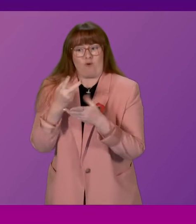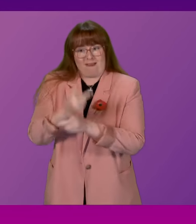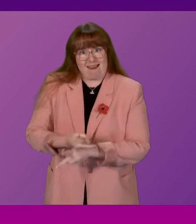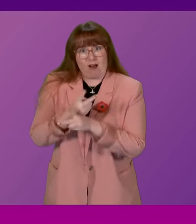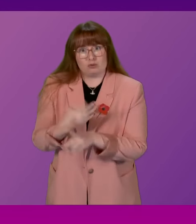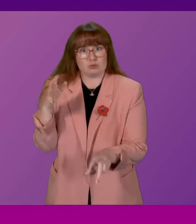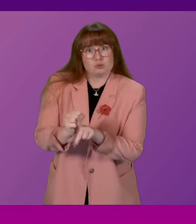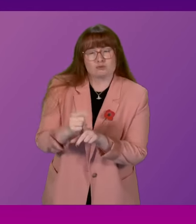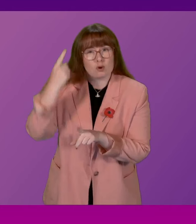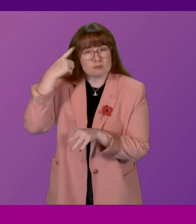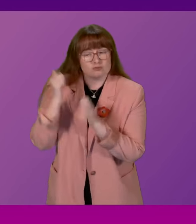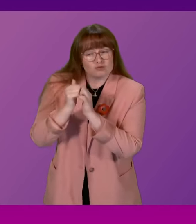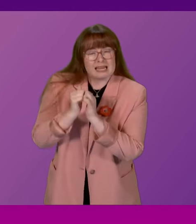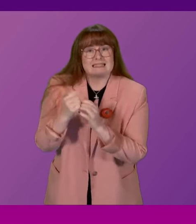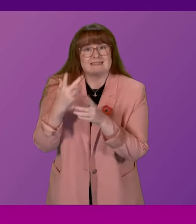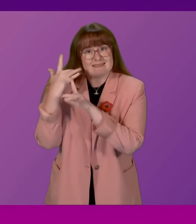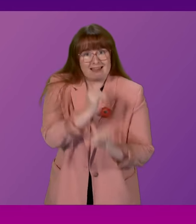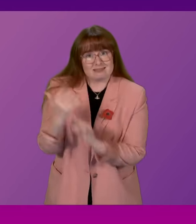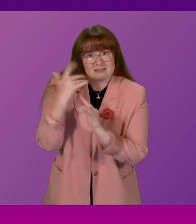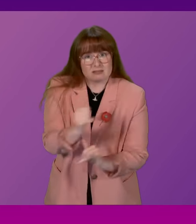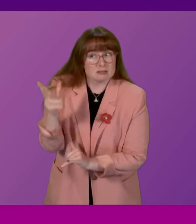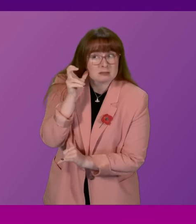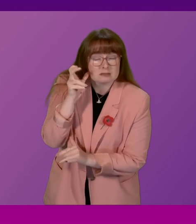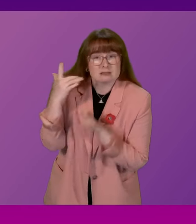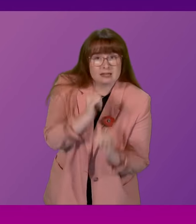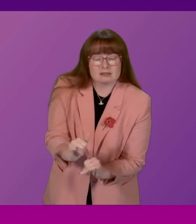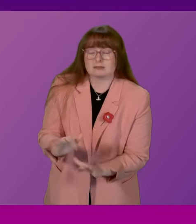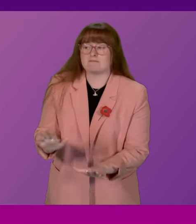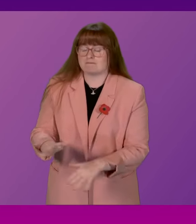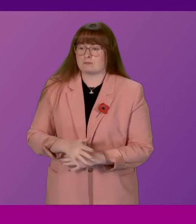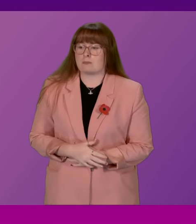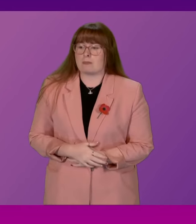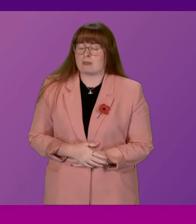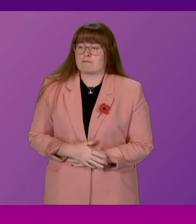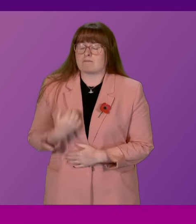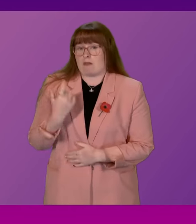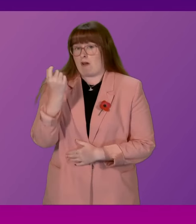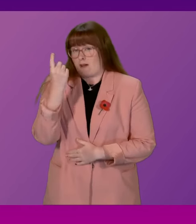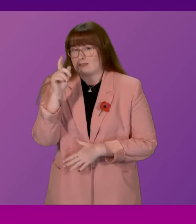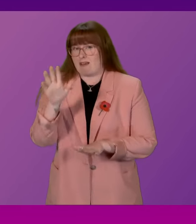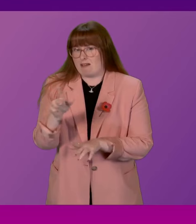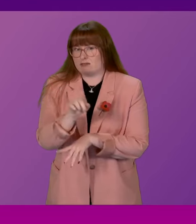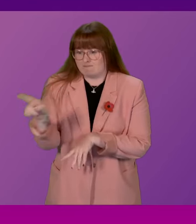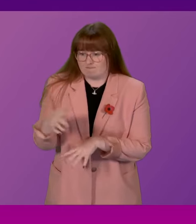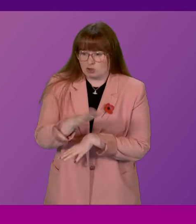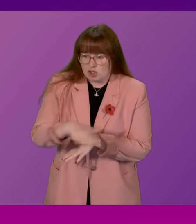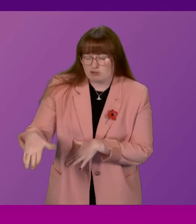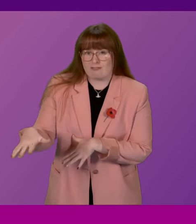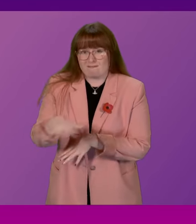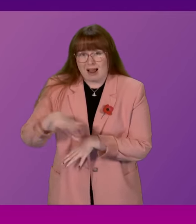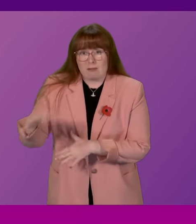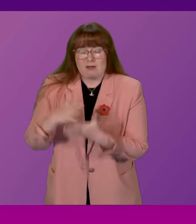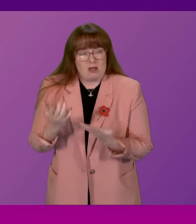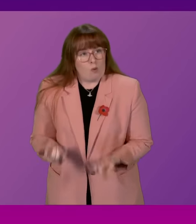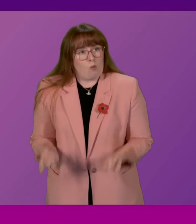testing. First Minister. Firstly, I want to say that I recognise the anxiety and the anger that children and families affected